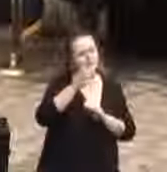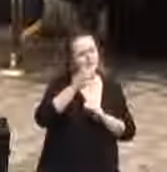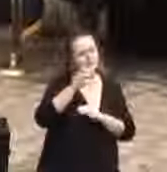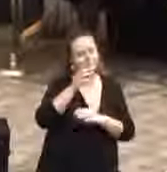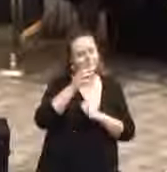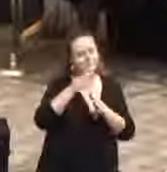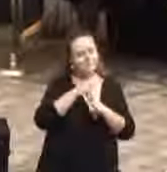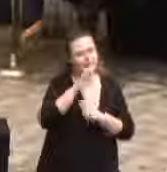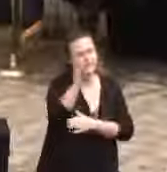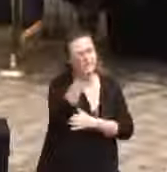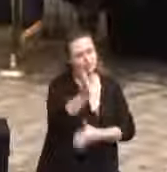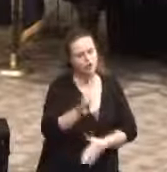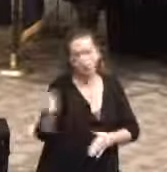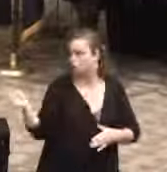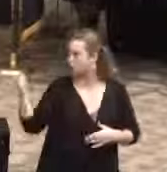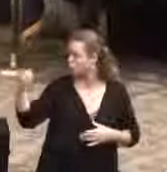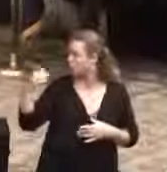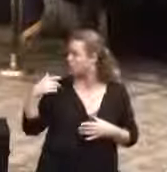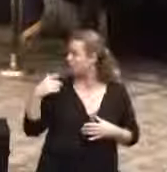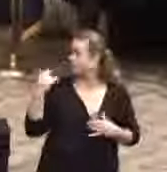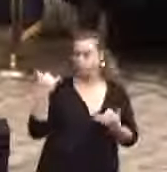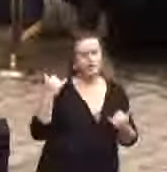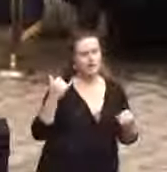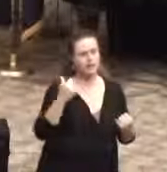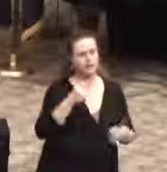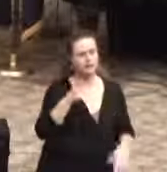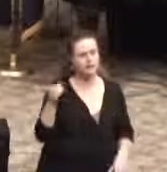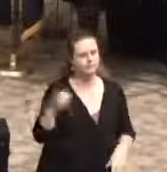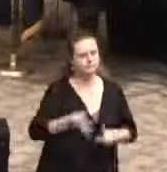superintendent at the Northeast Regional Correctional Complex.